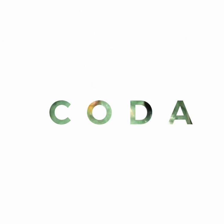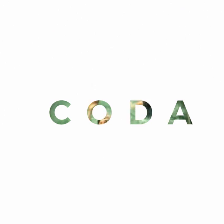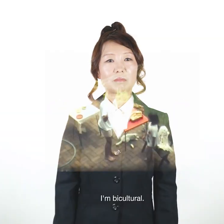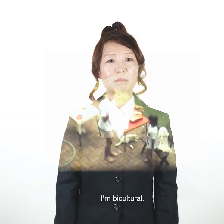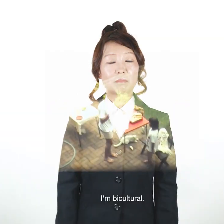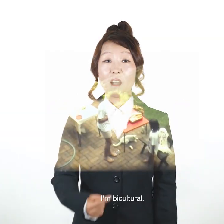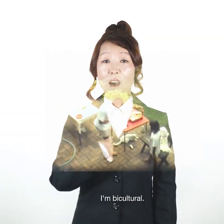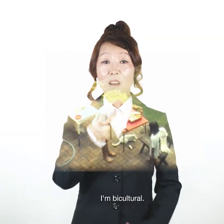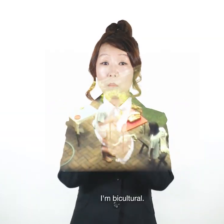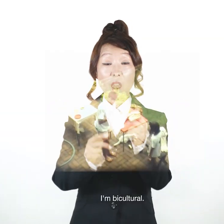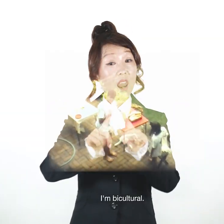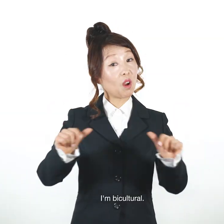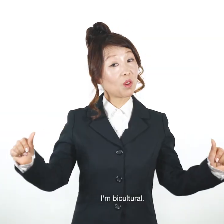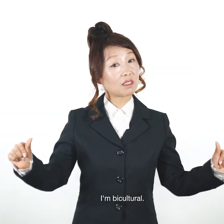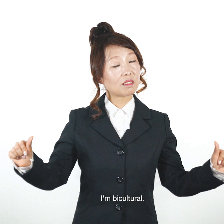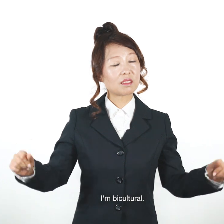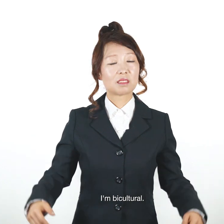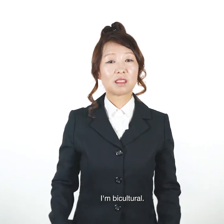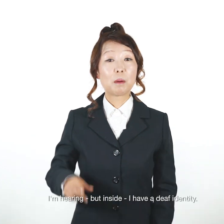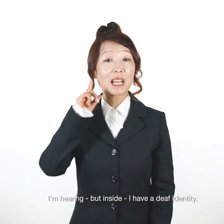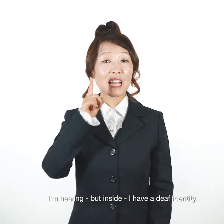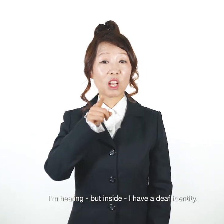i'm bicultural i'm hearing